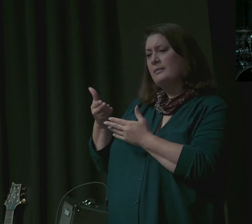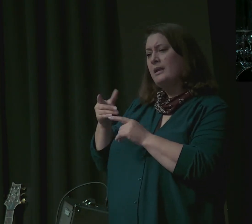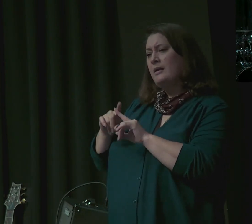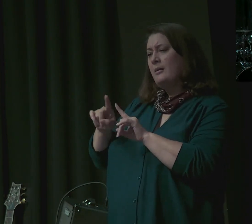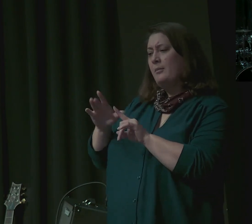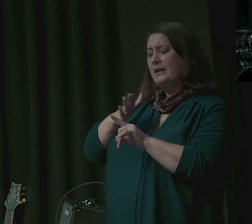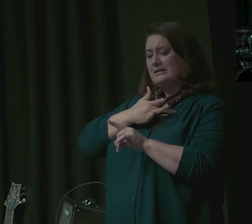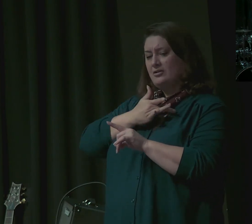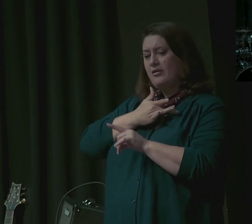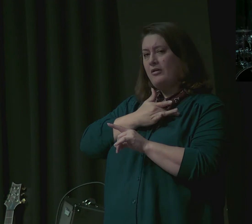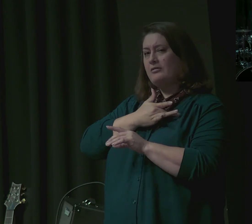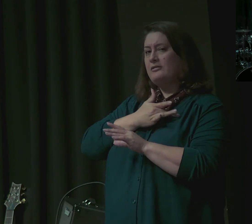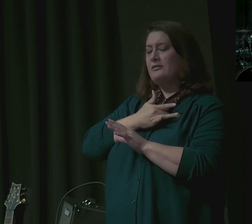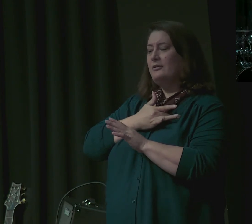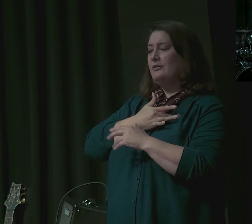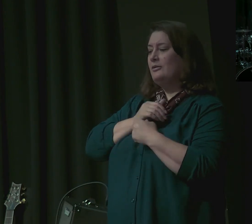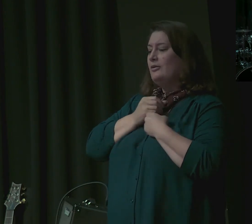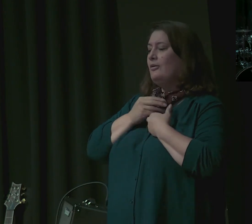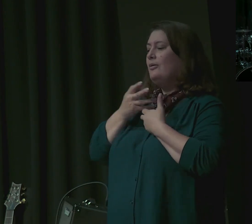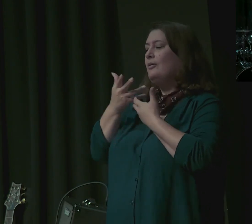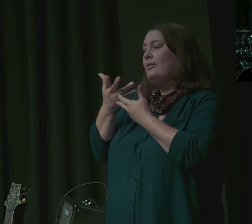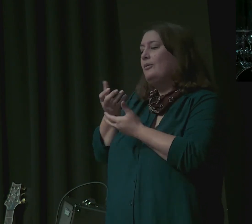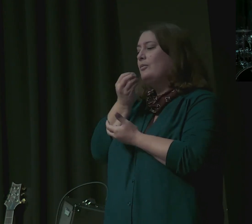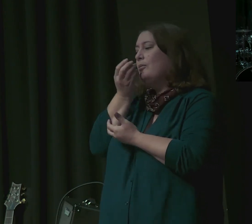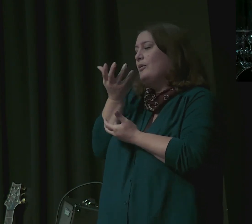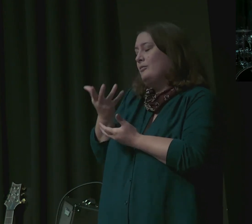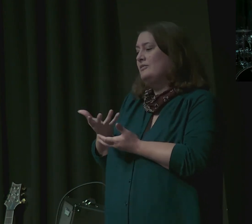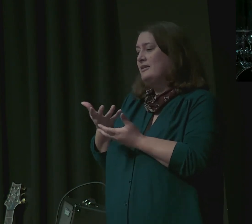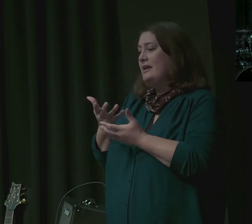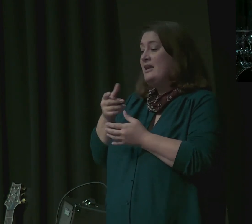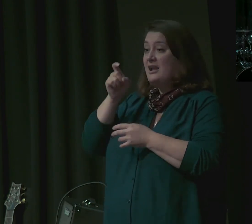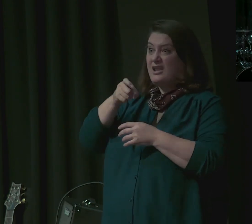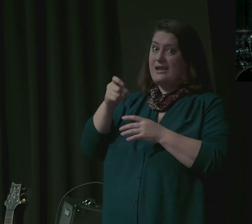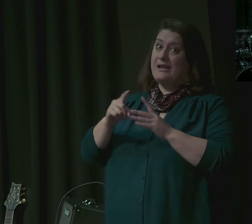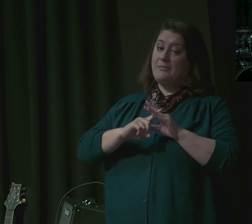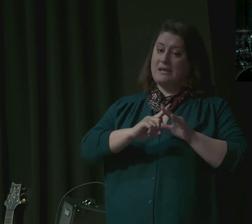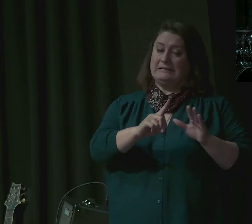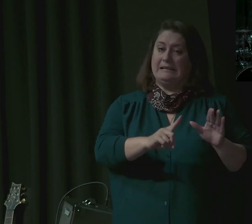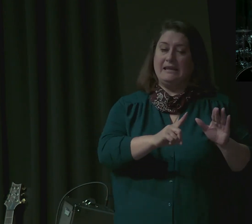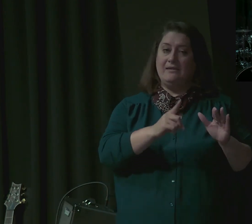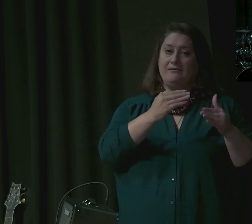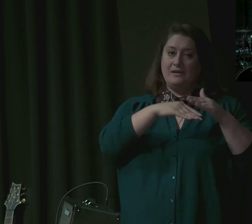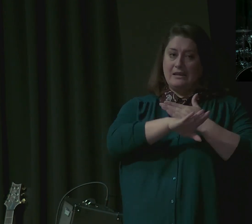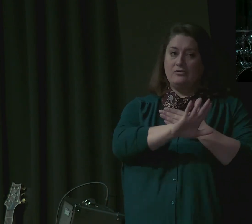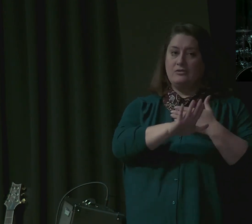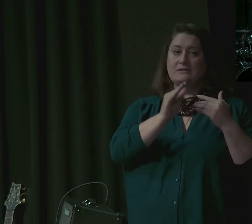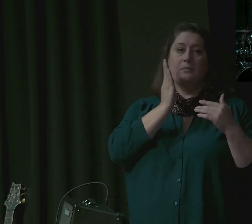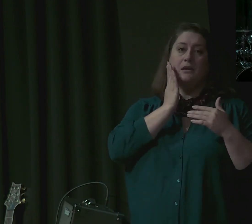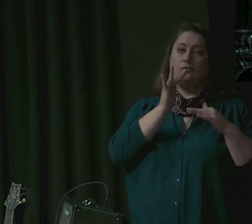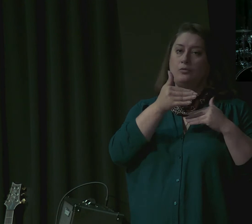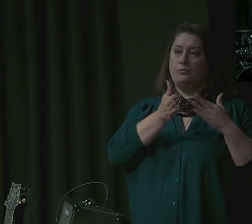warm to his brother and he has to hurry out to another room, to his bedroom, and there he weeps.